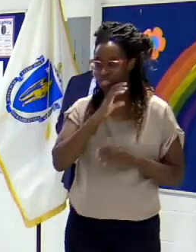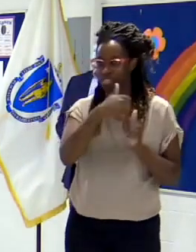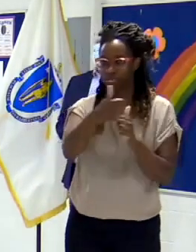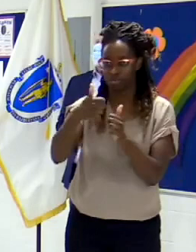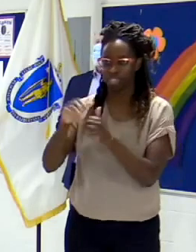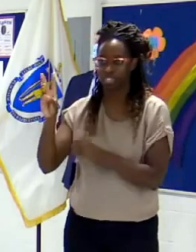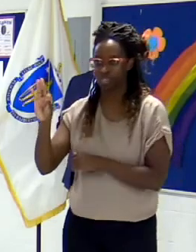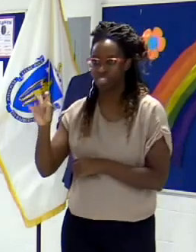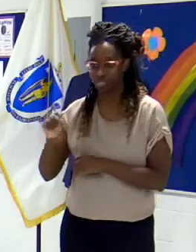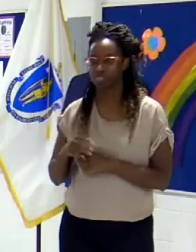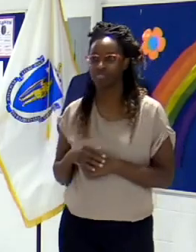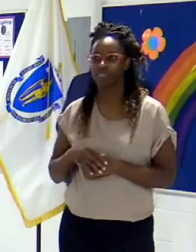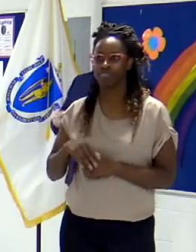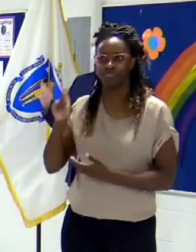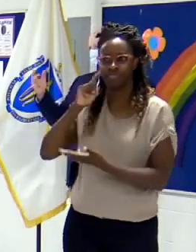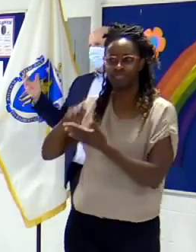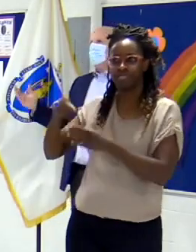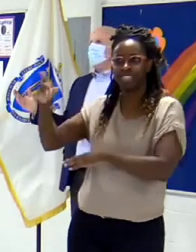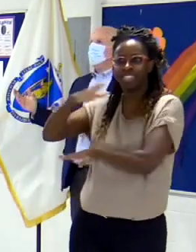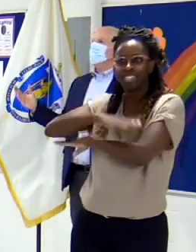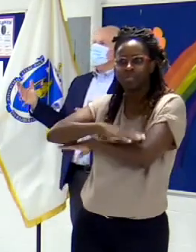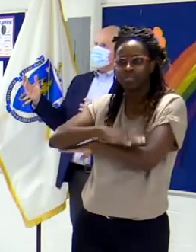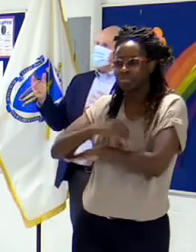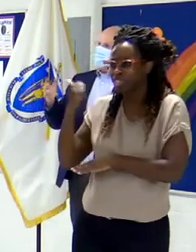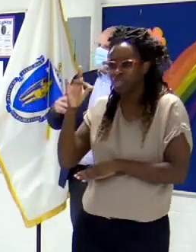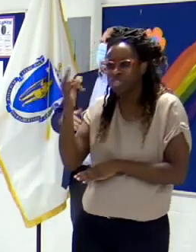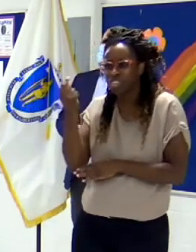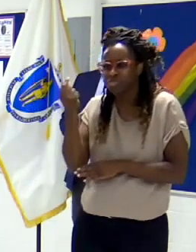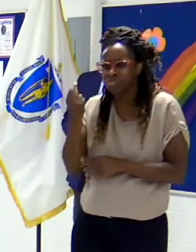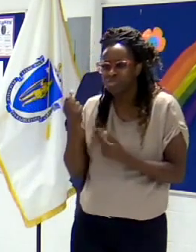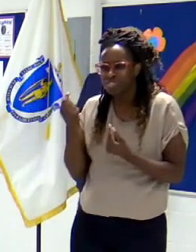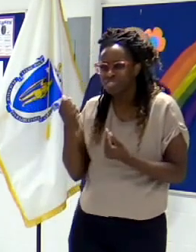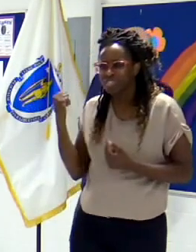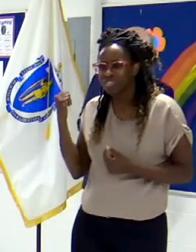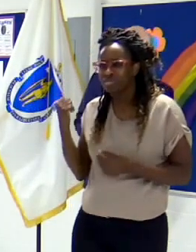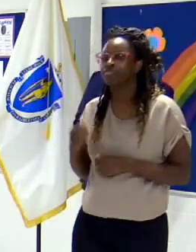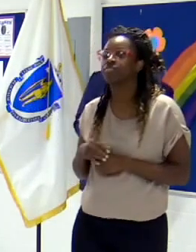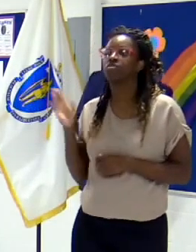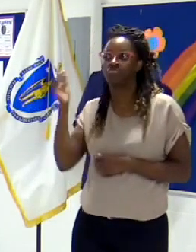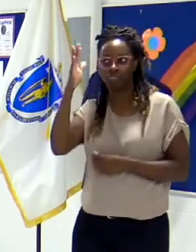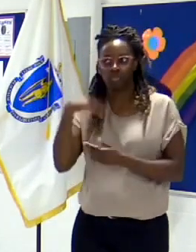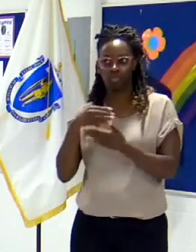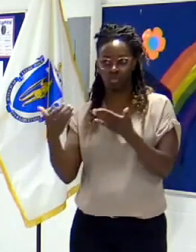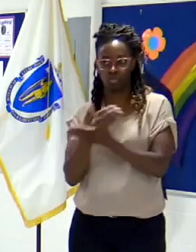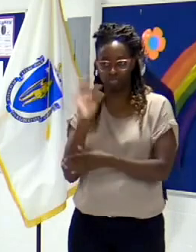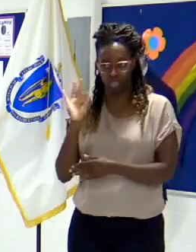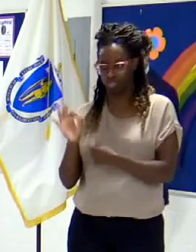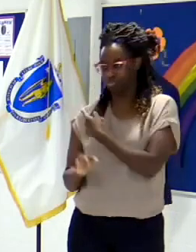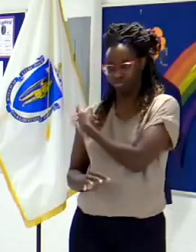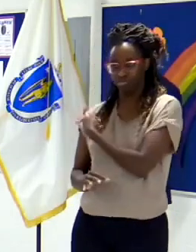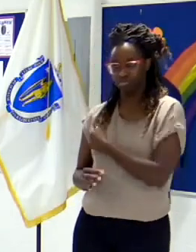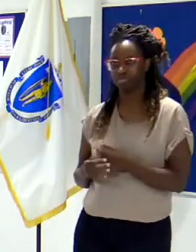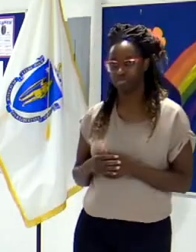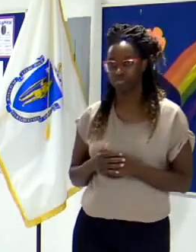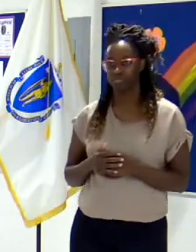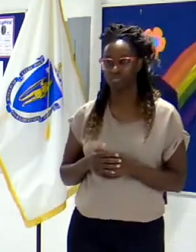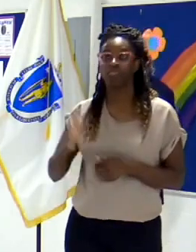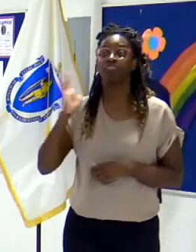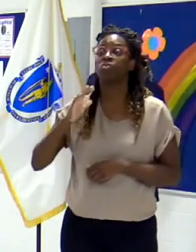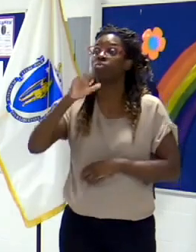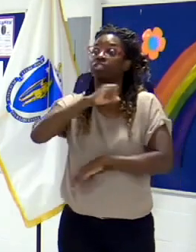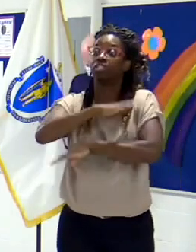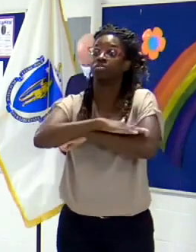modified them a bit. Well, bought new desks and we transfer the tables. And scheduling.